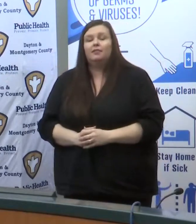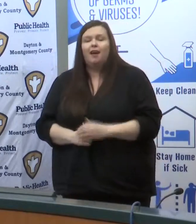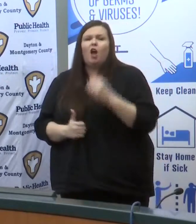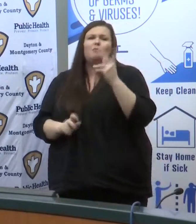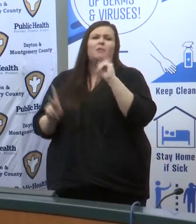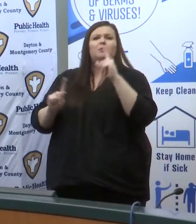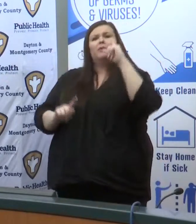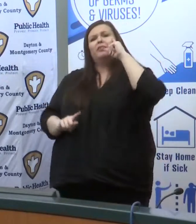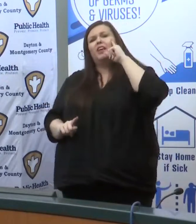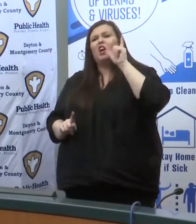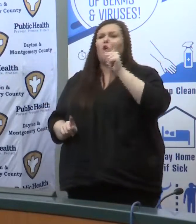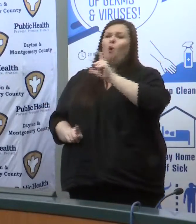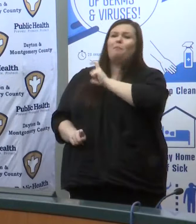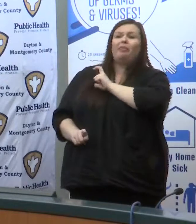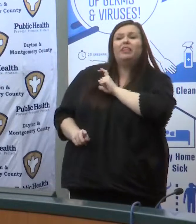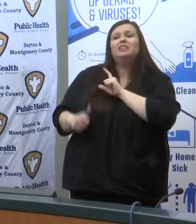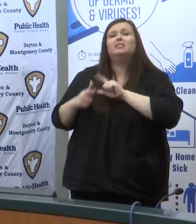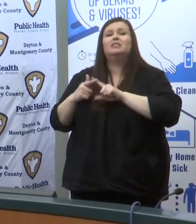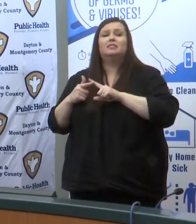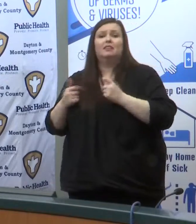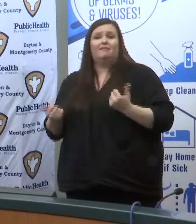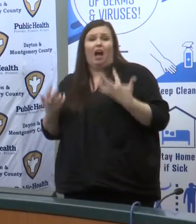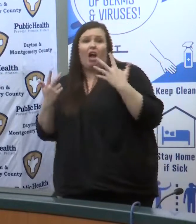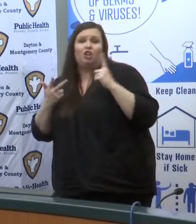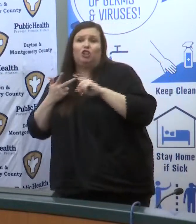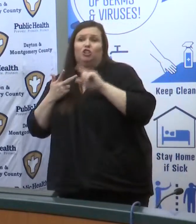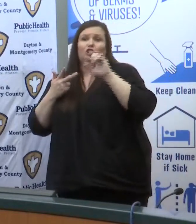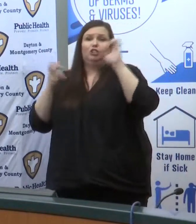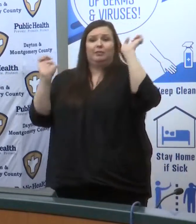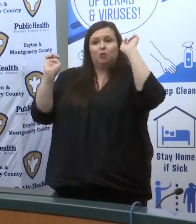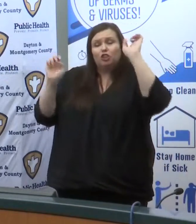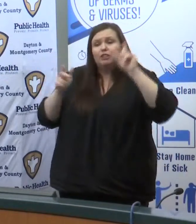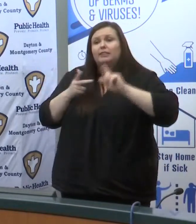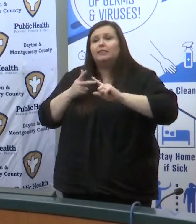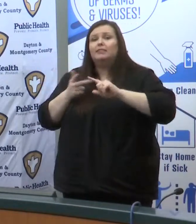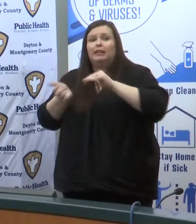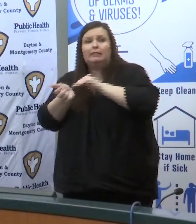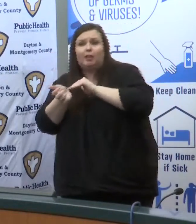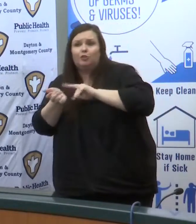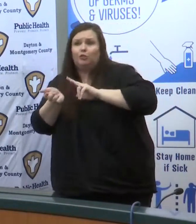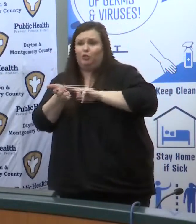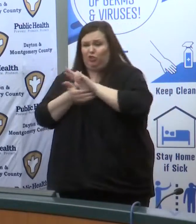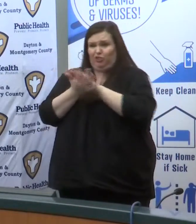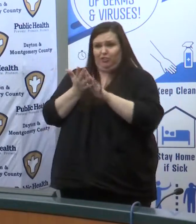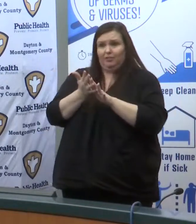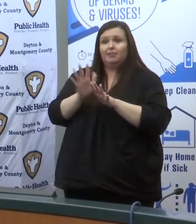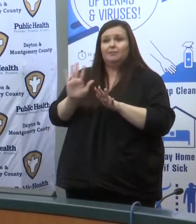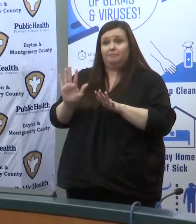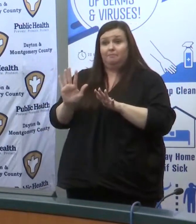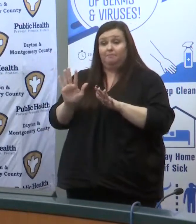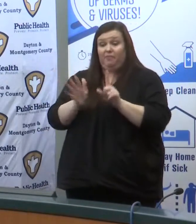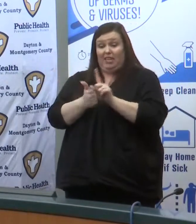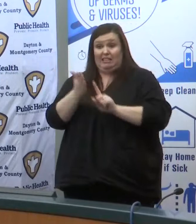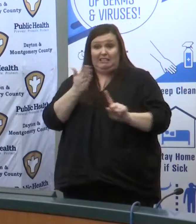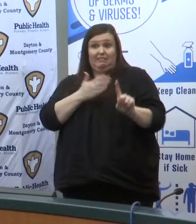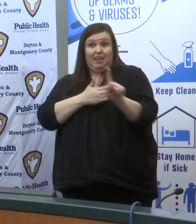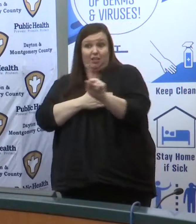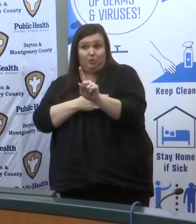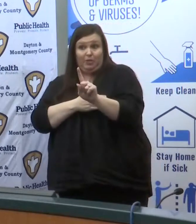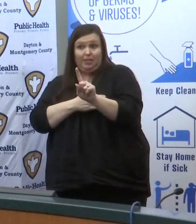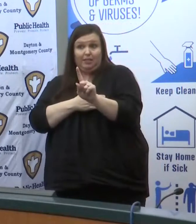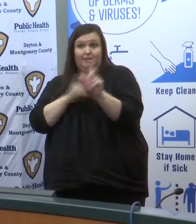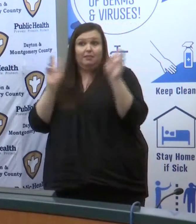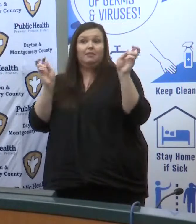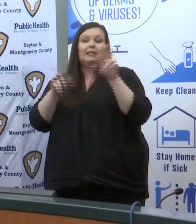them as police fire EMS our health care workers next week is national public health week